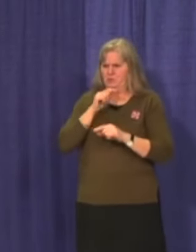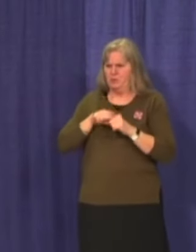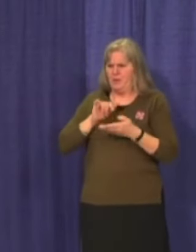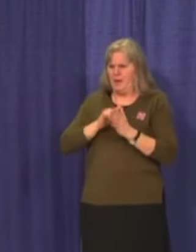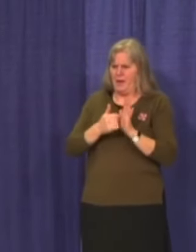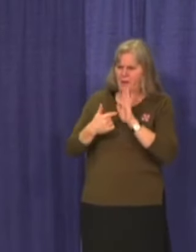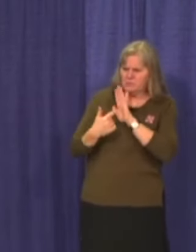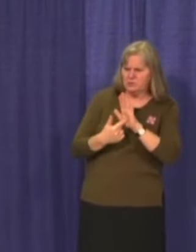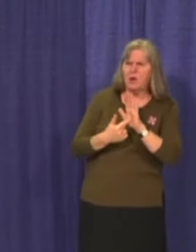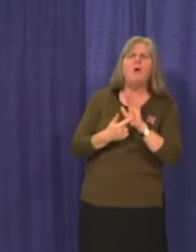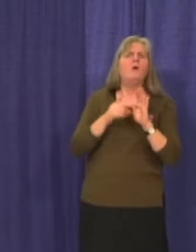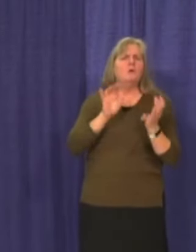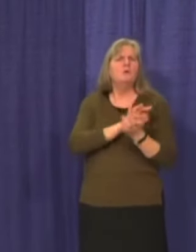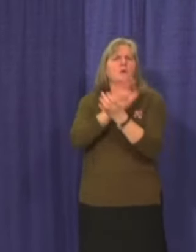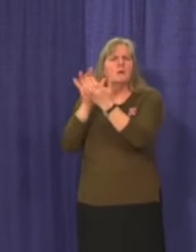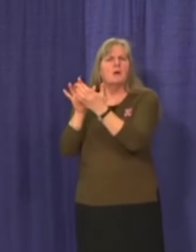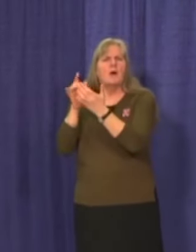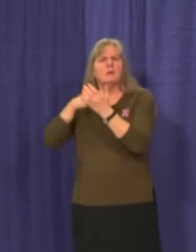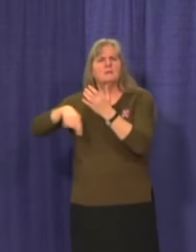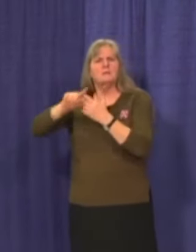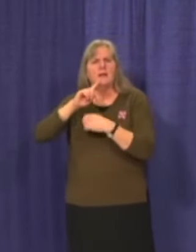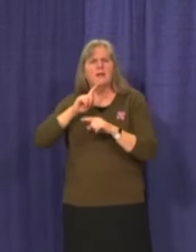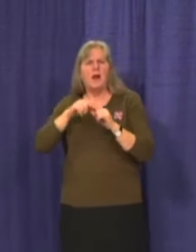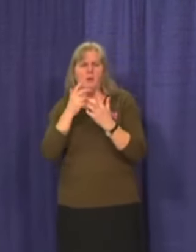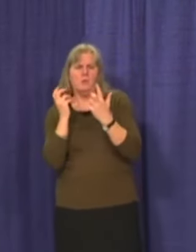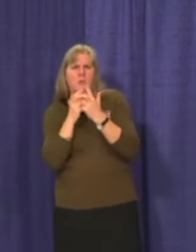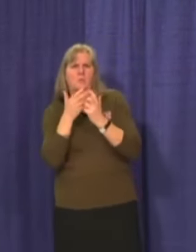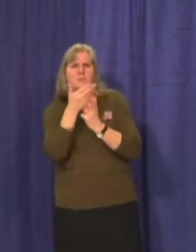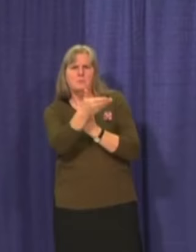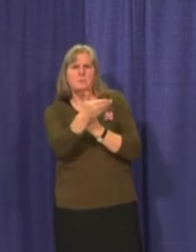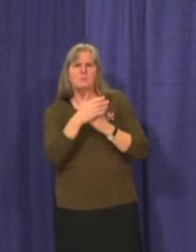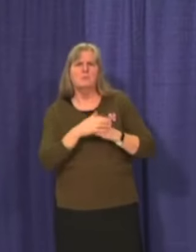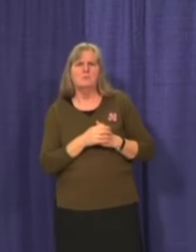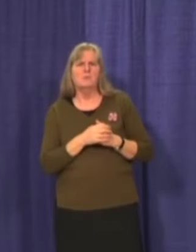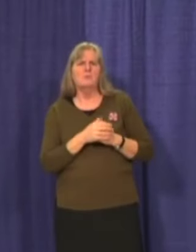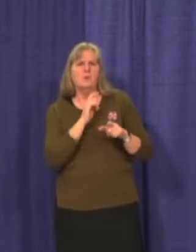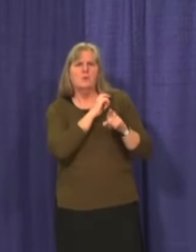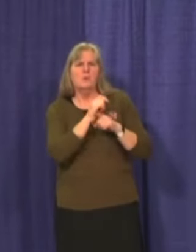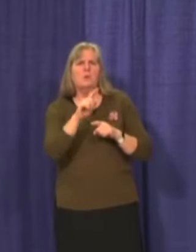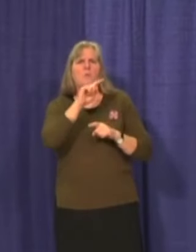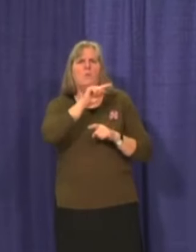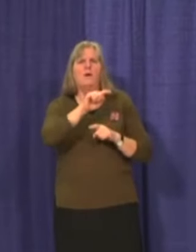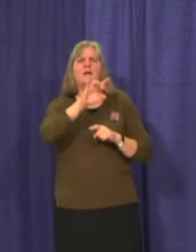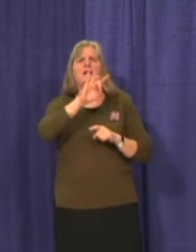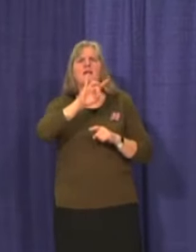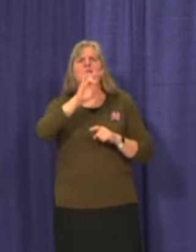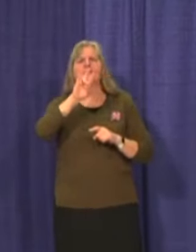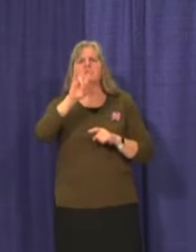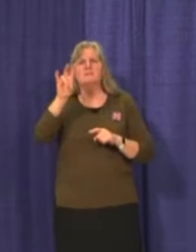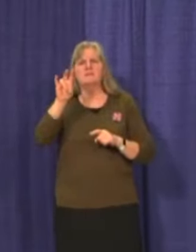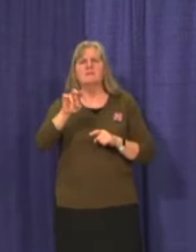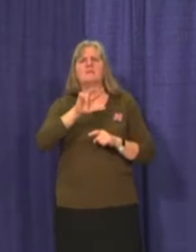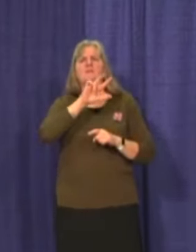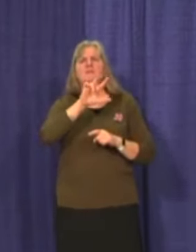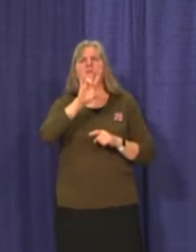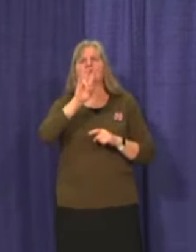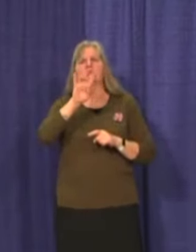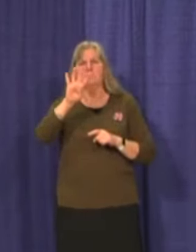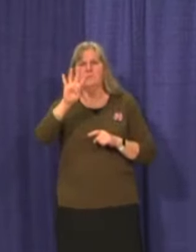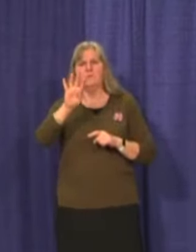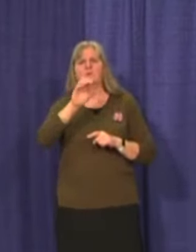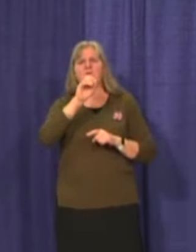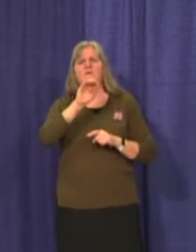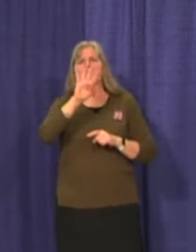please reach out so we can look into how to accommodate you. You can call 1-877-374